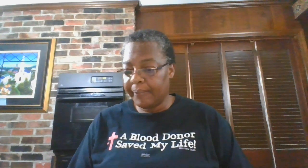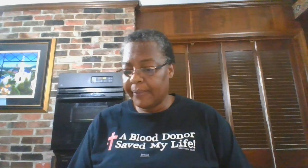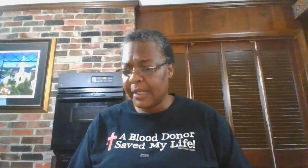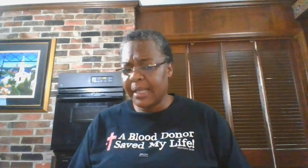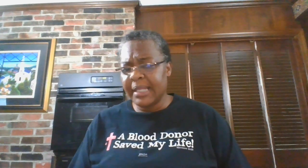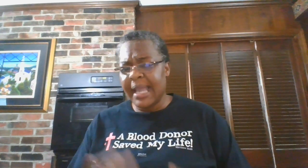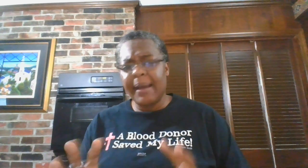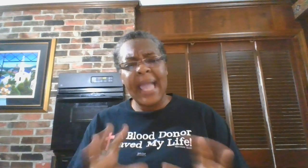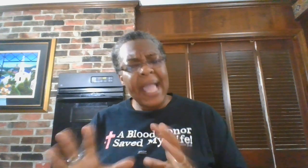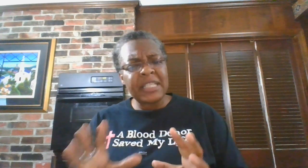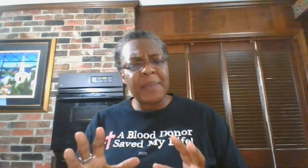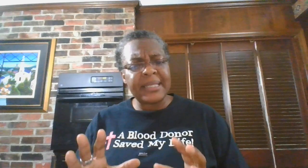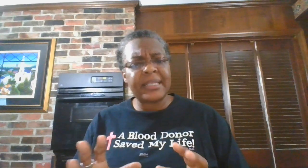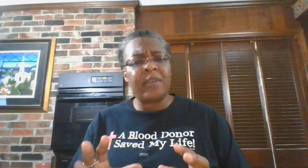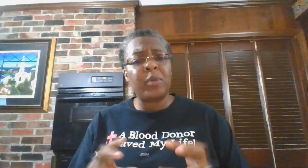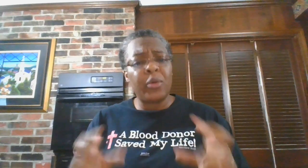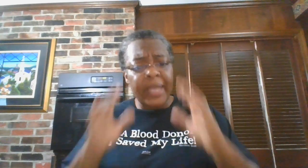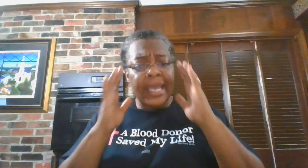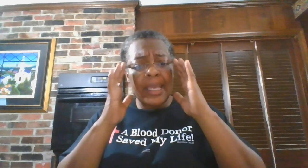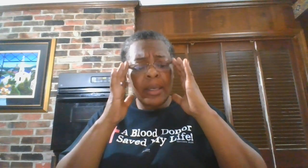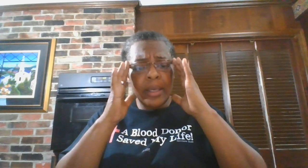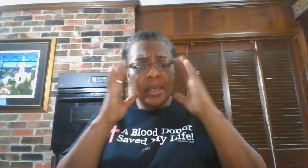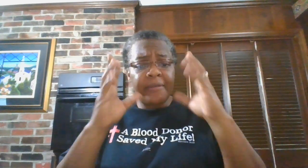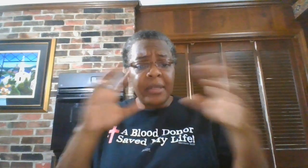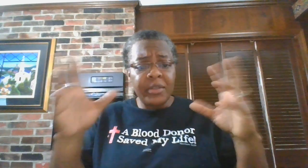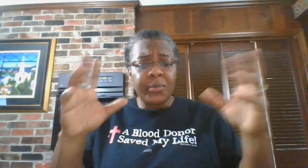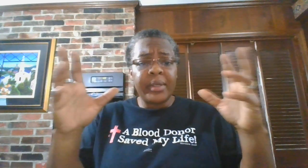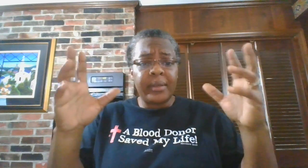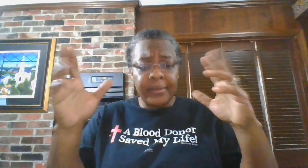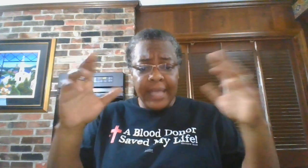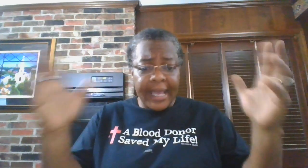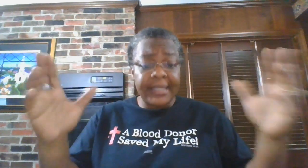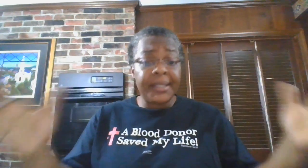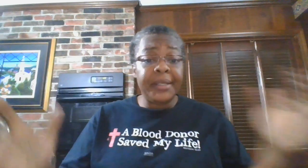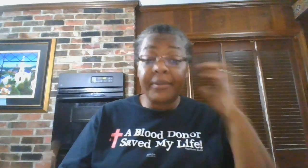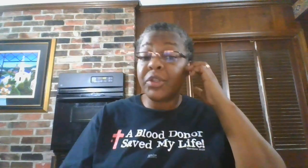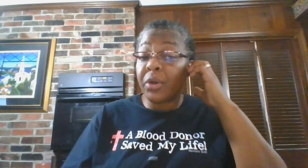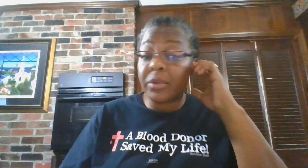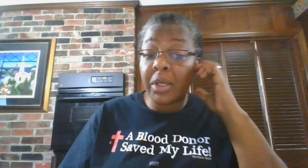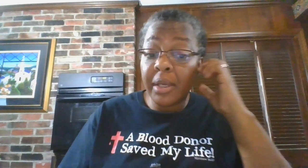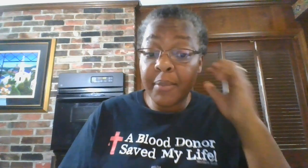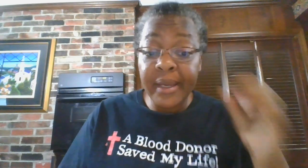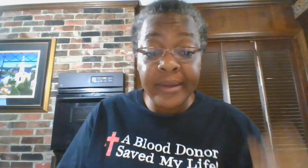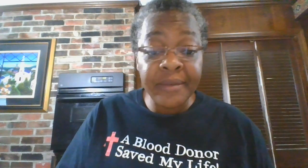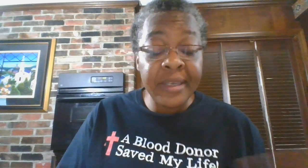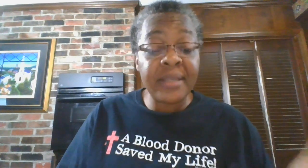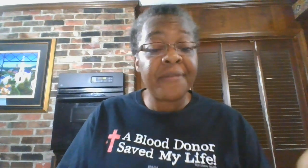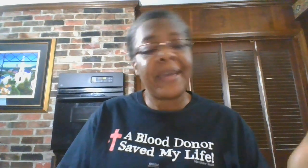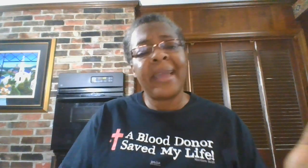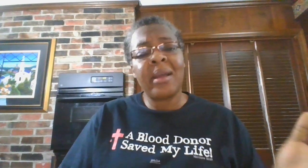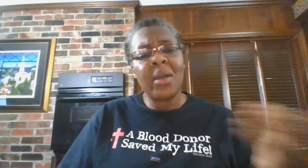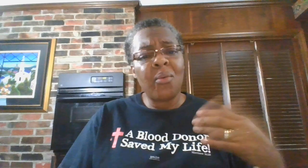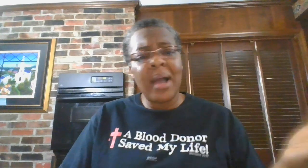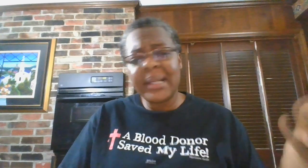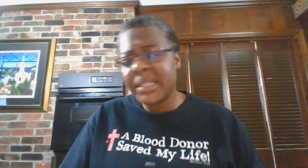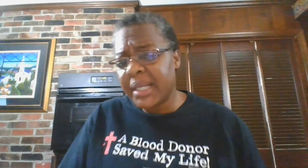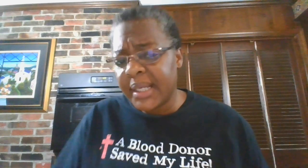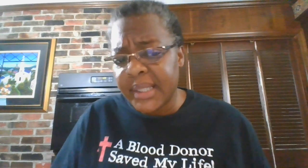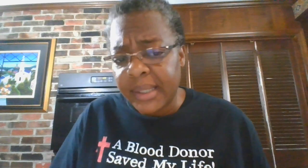And now I ask myself, well, okay, if Israel had to leave the church because of his affair, why are John still